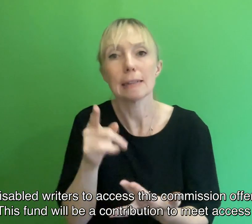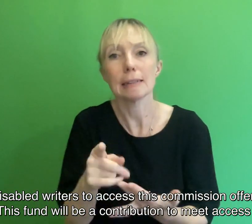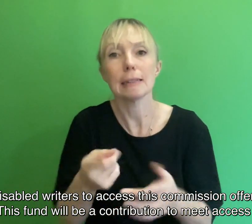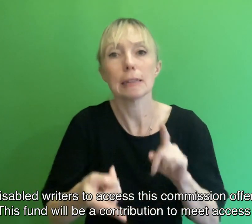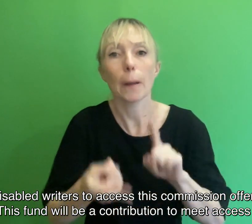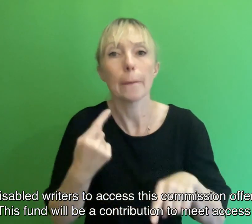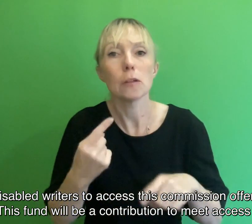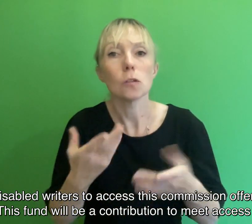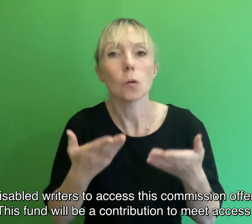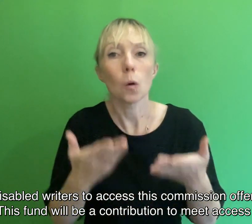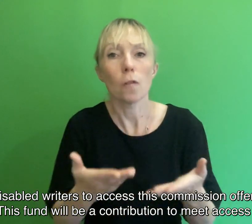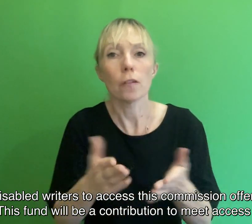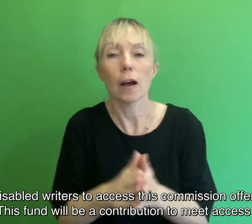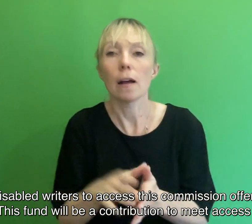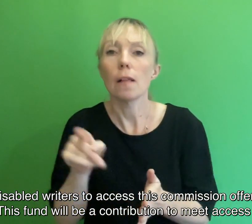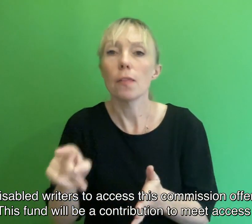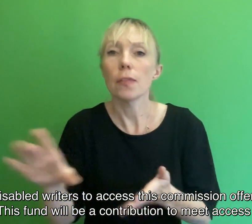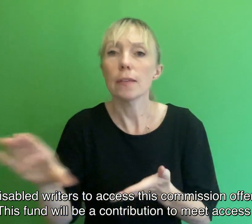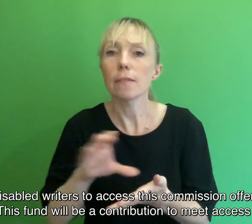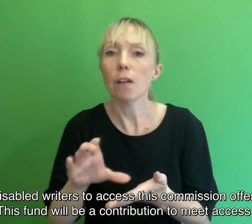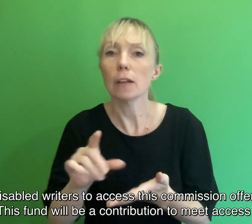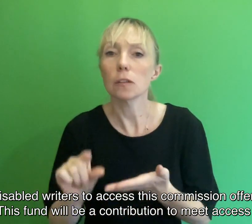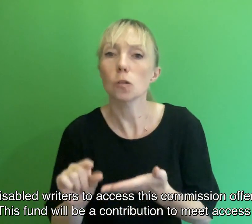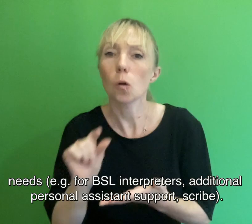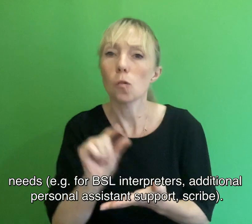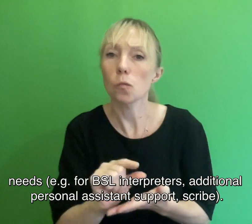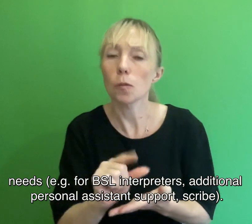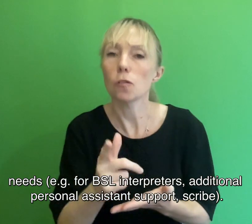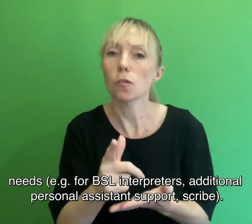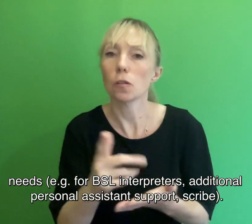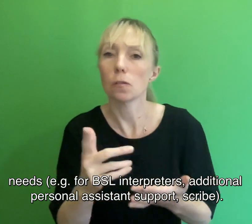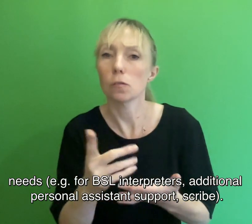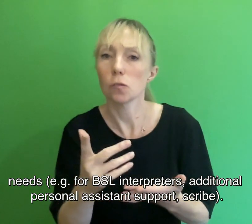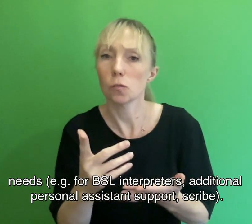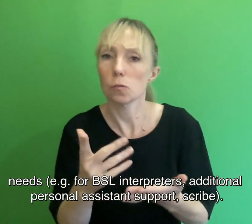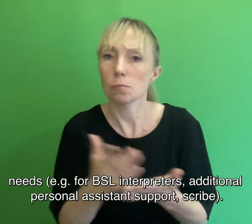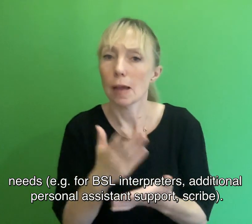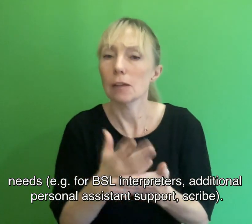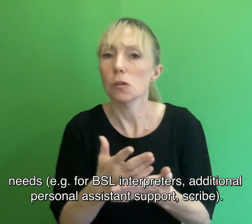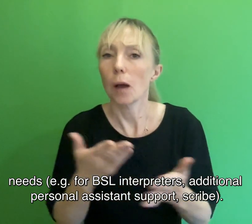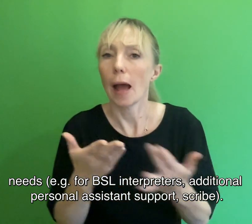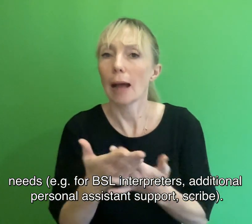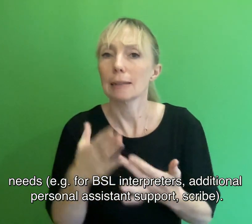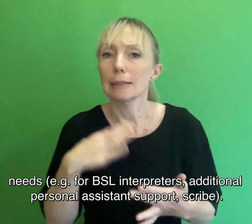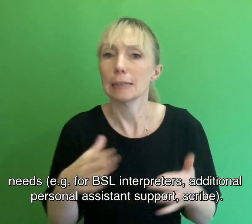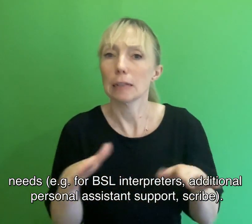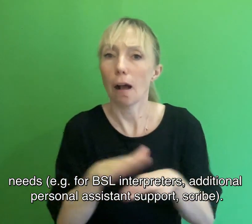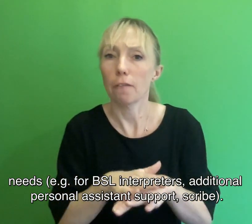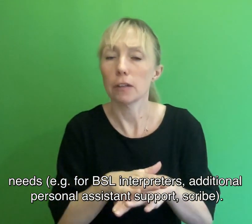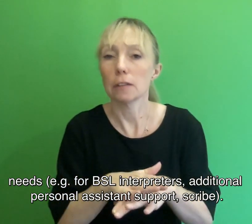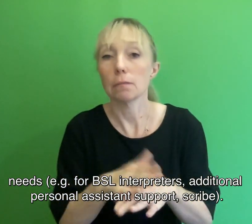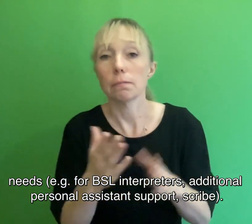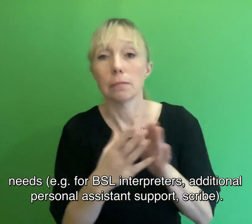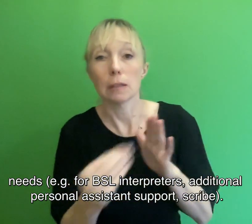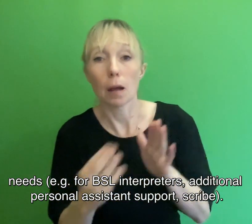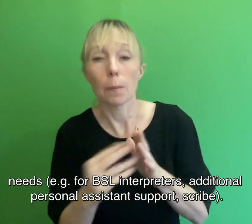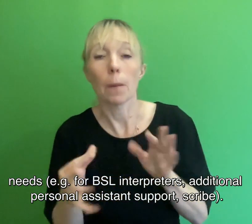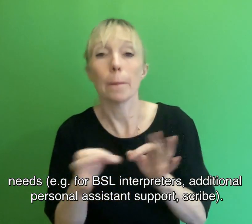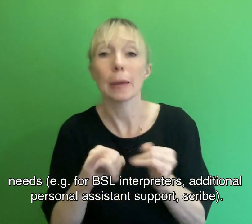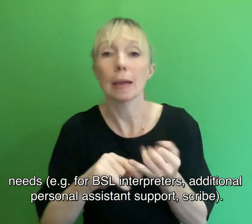This fund will be a contribution to meet access needs. For example, for BSL interpreters, additional personal assistance